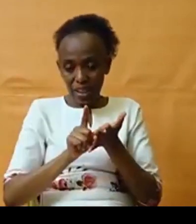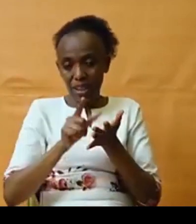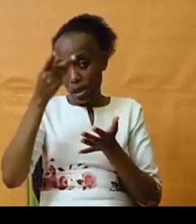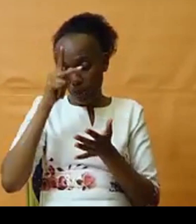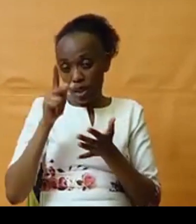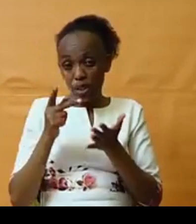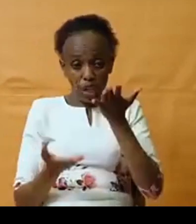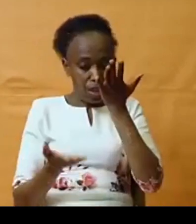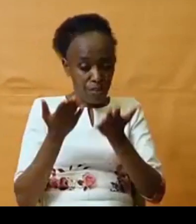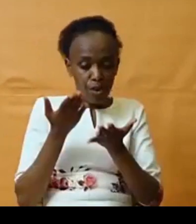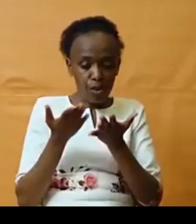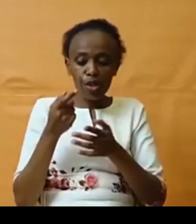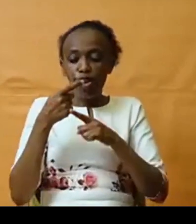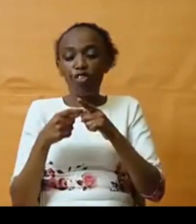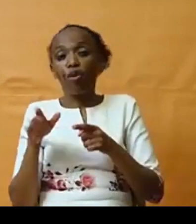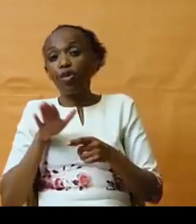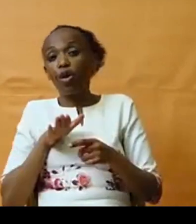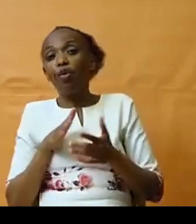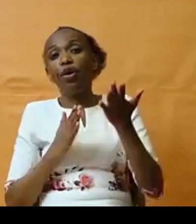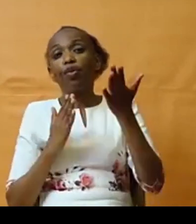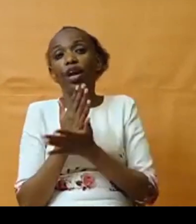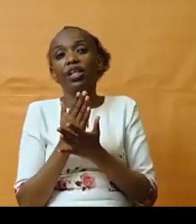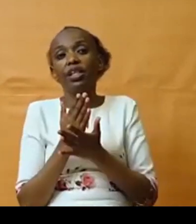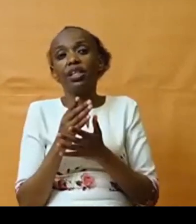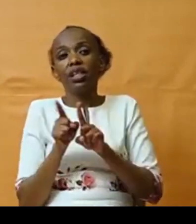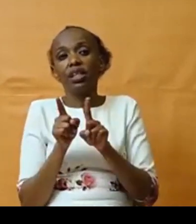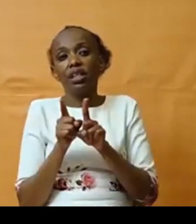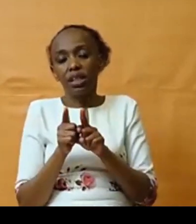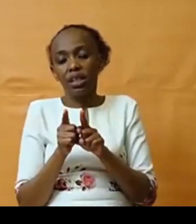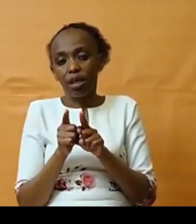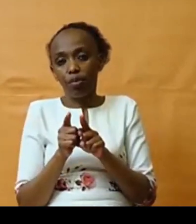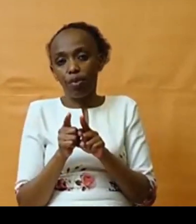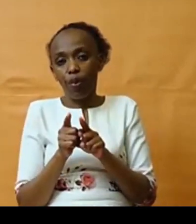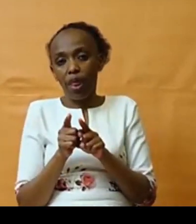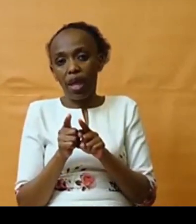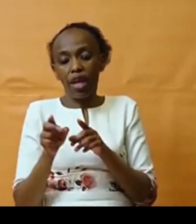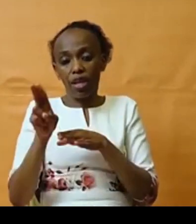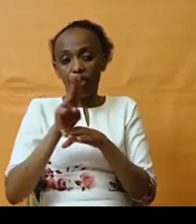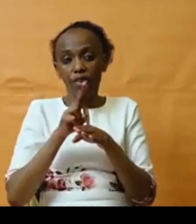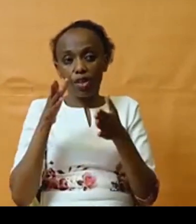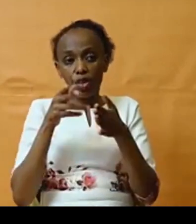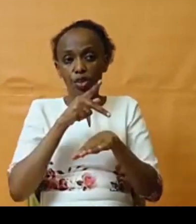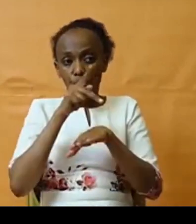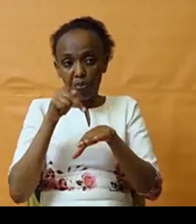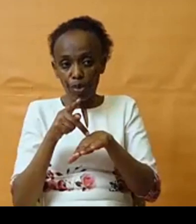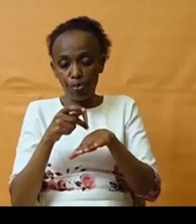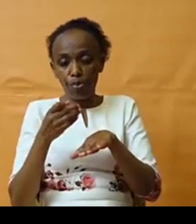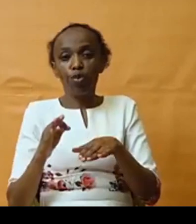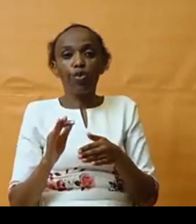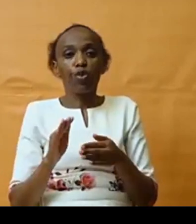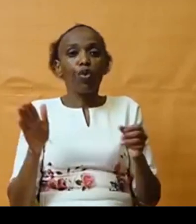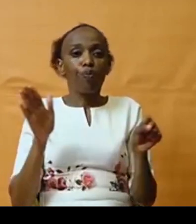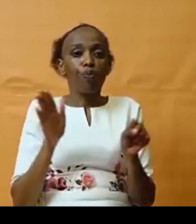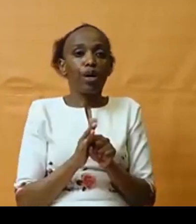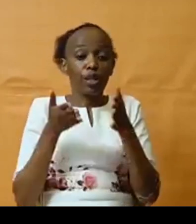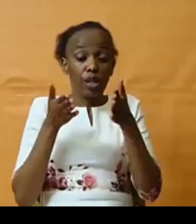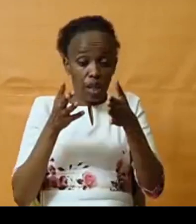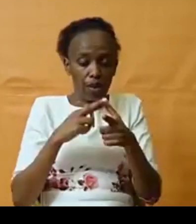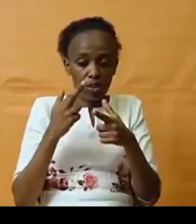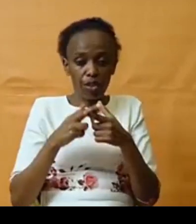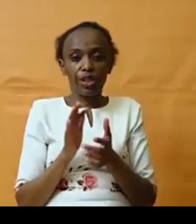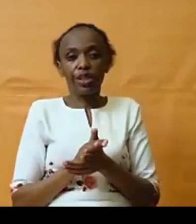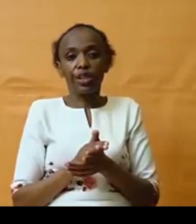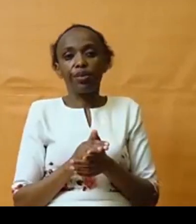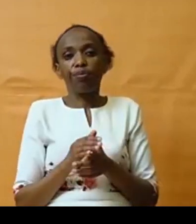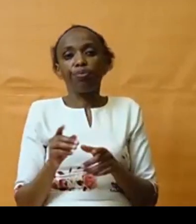perspective, from a human rights perspective, and using those principles of the maximum available resources and the